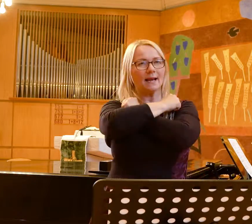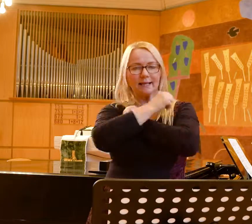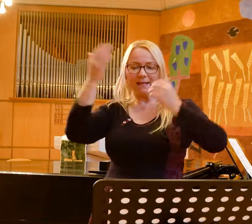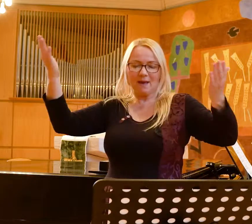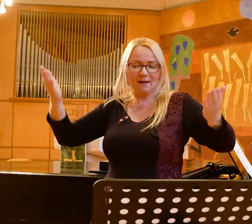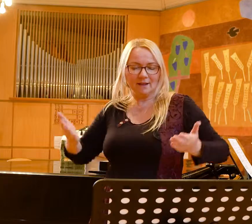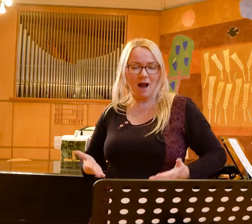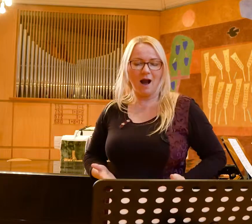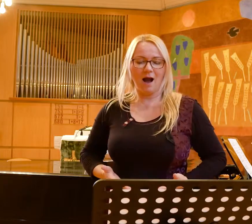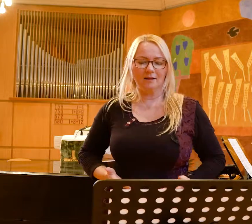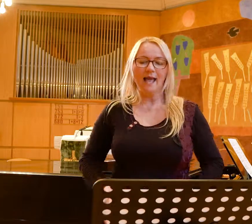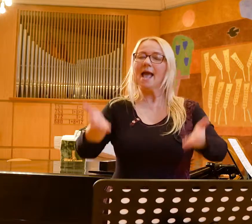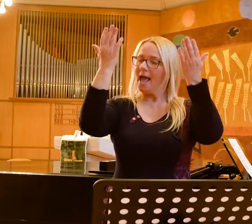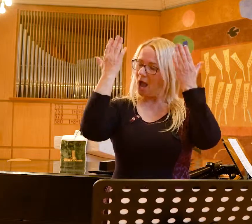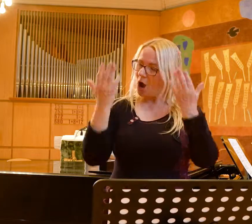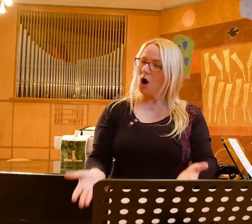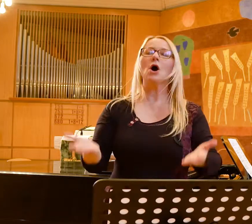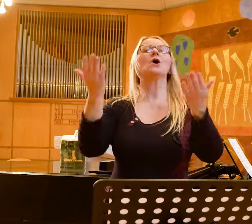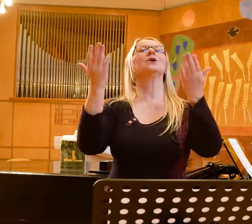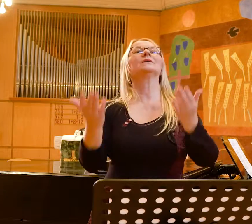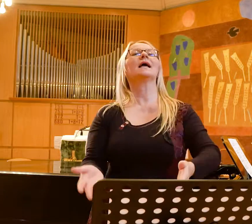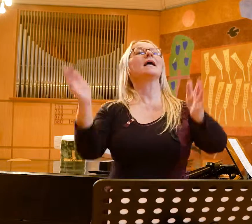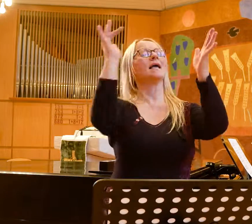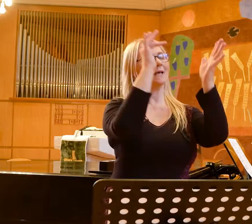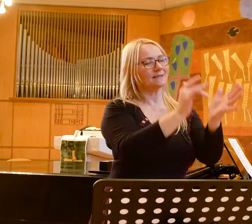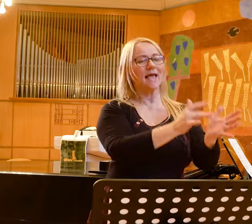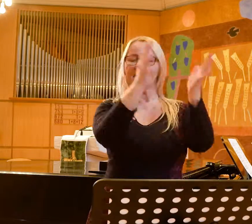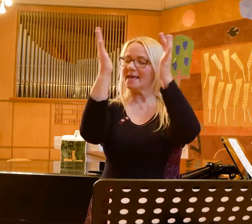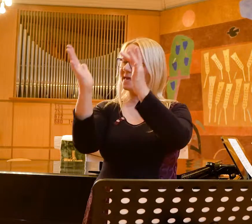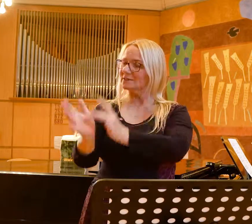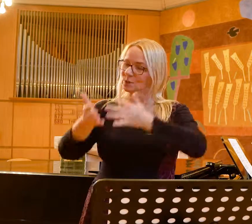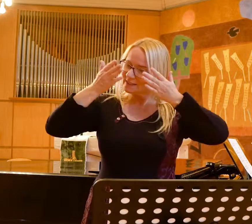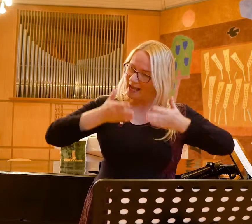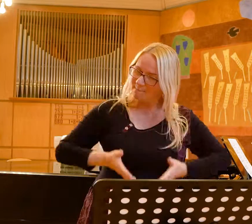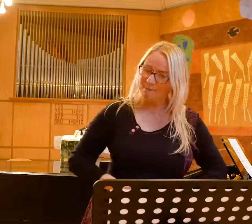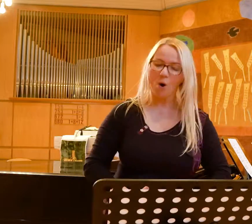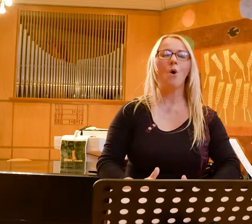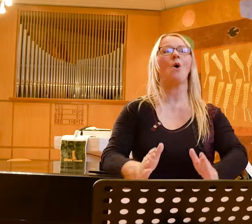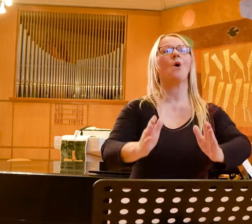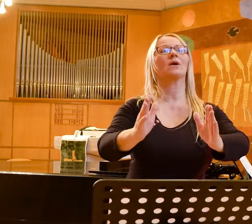He is light, he is love, he is grace, born on Christmas Day